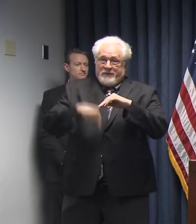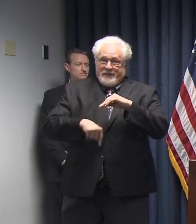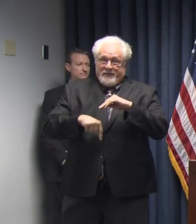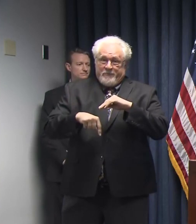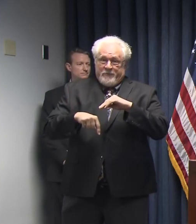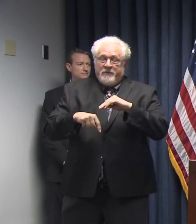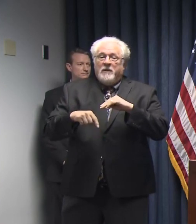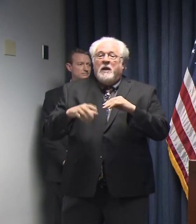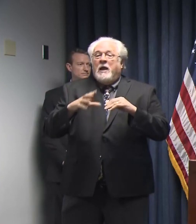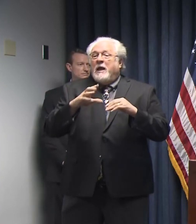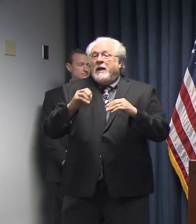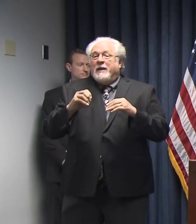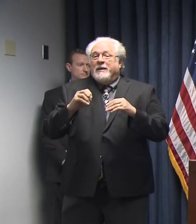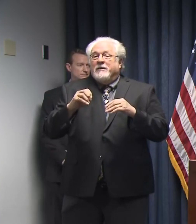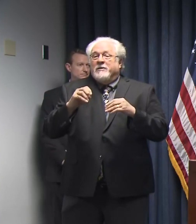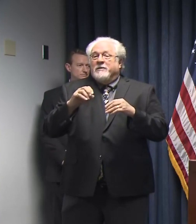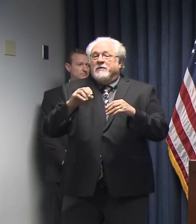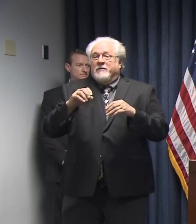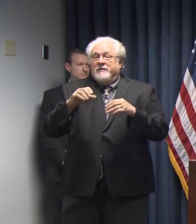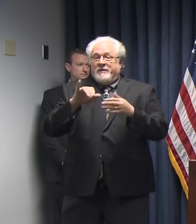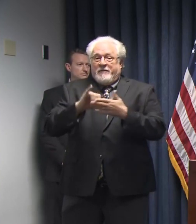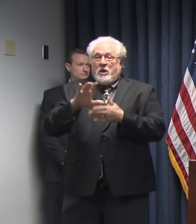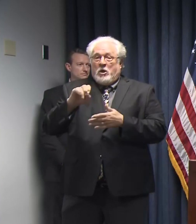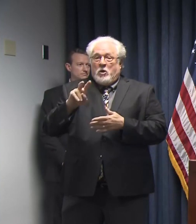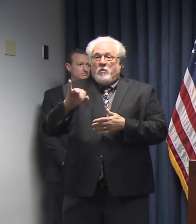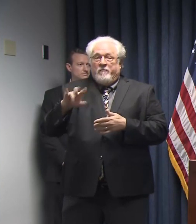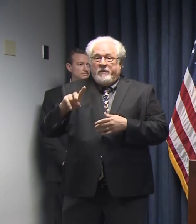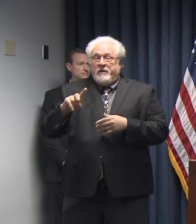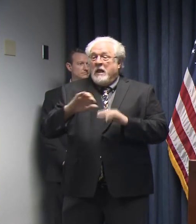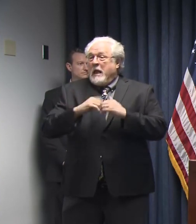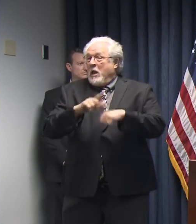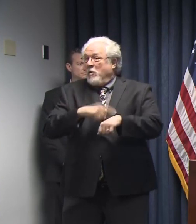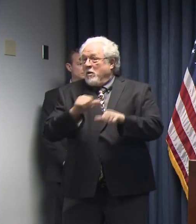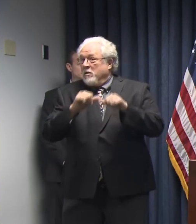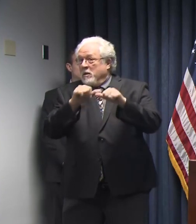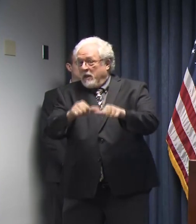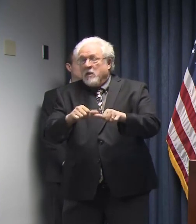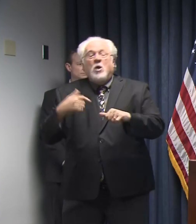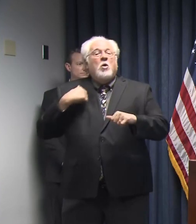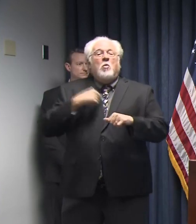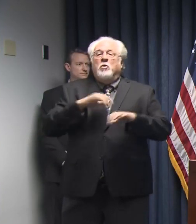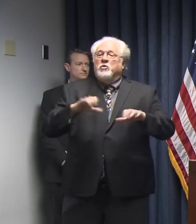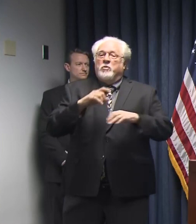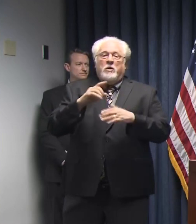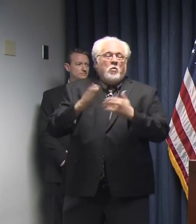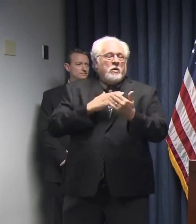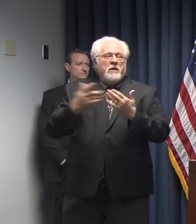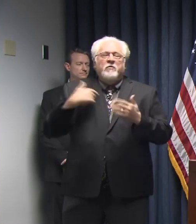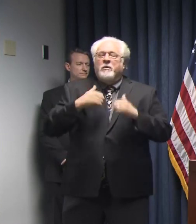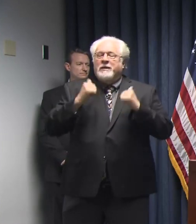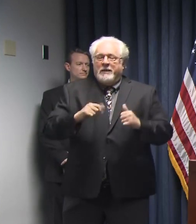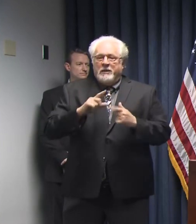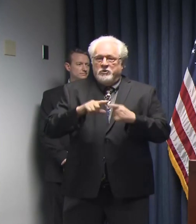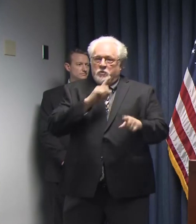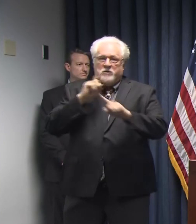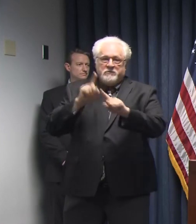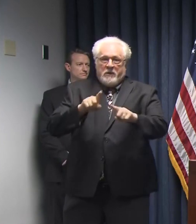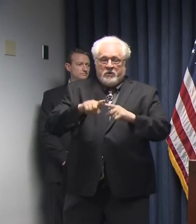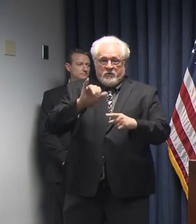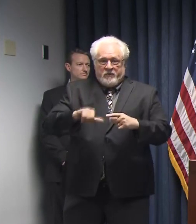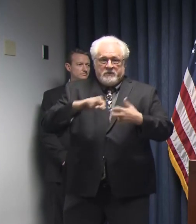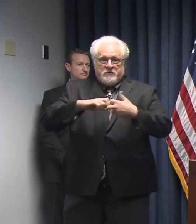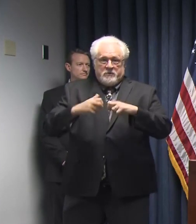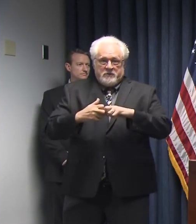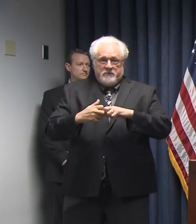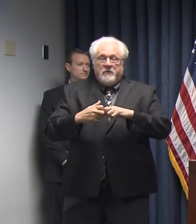event, and while we don't know what the duration will be, we do know that we are doing everything within our power to respond to this crisis,